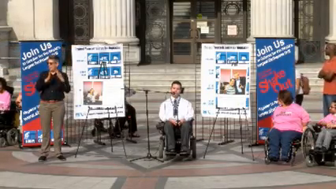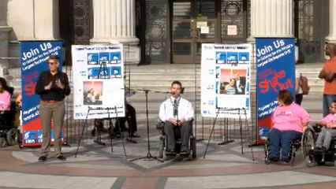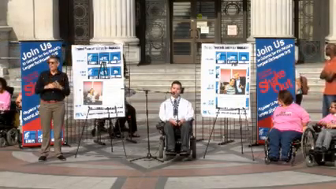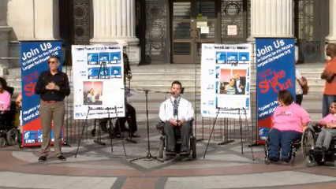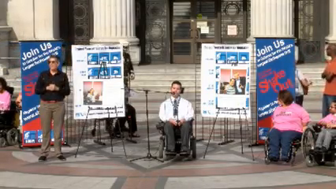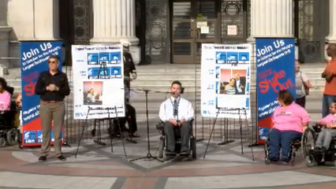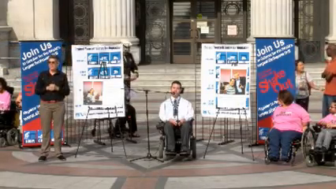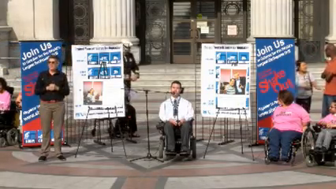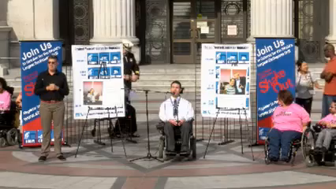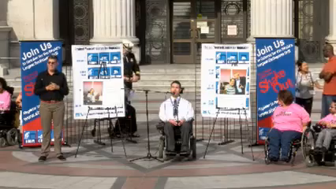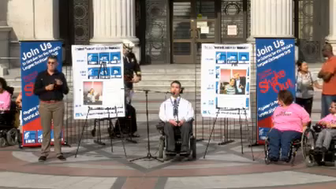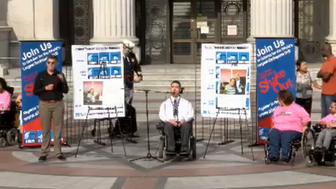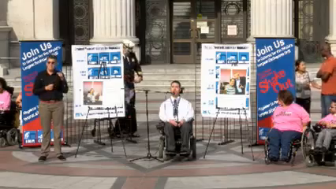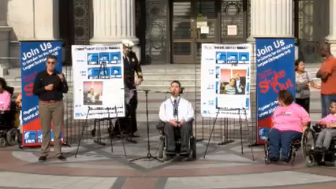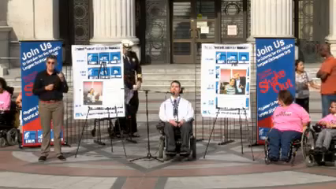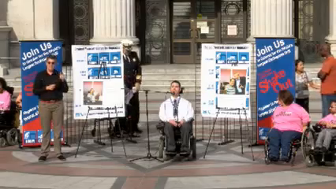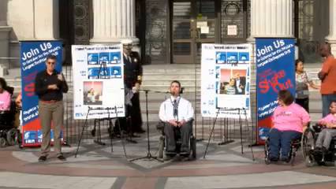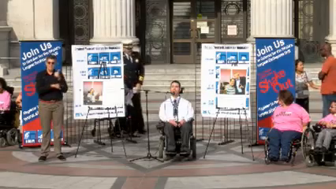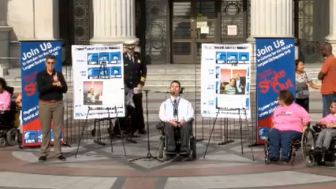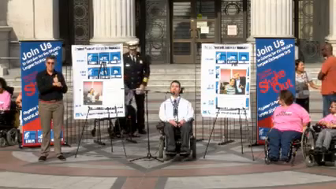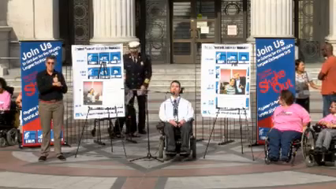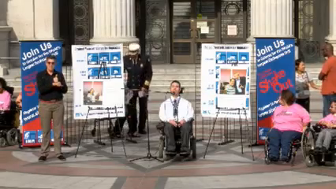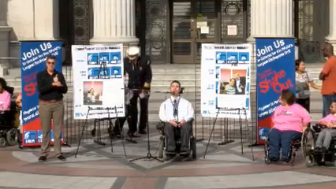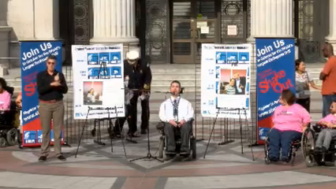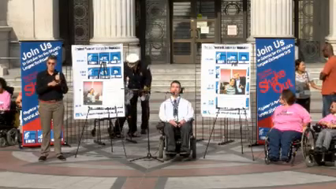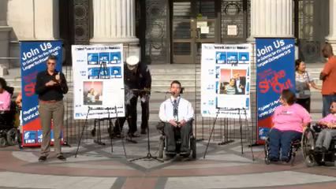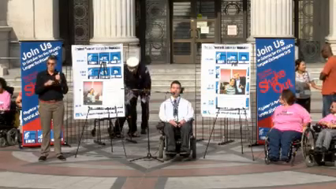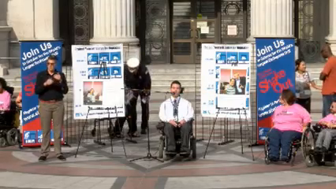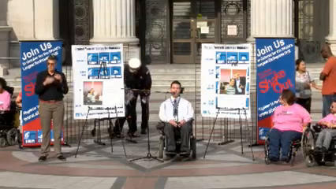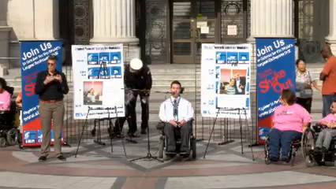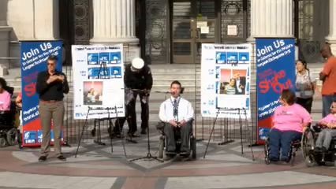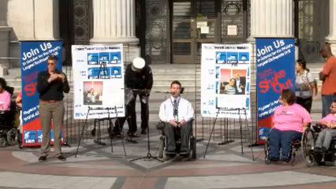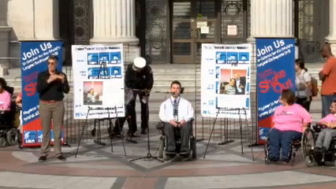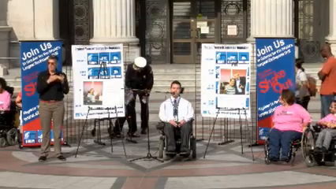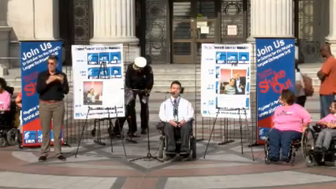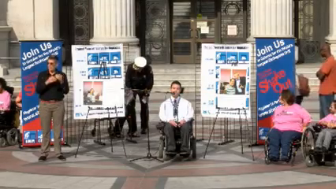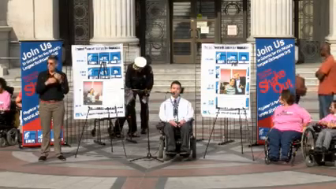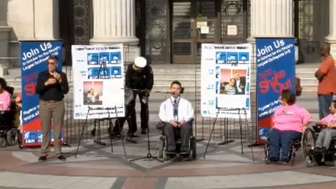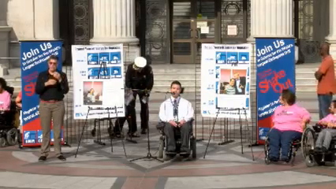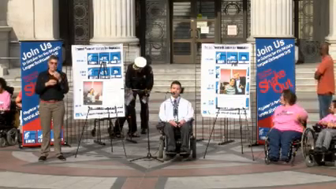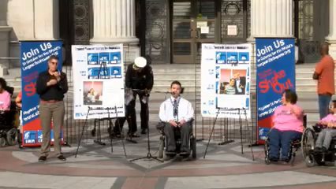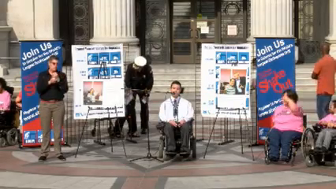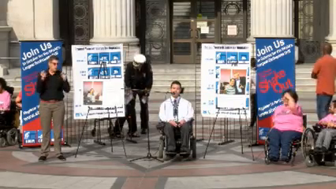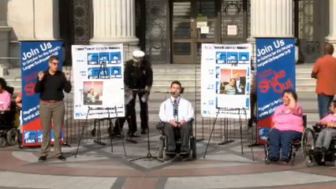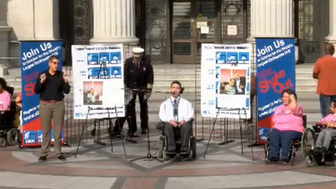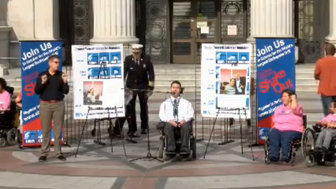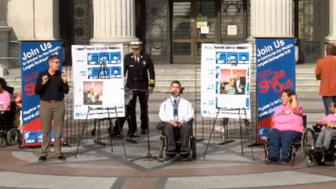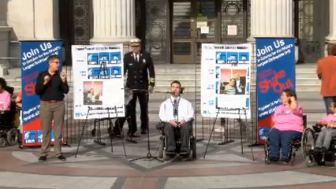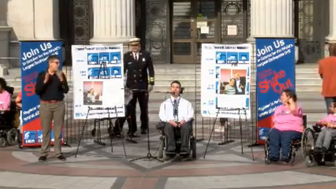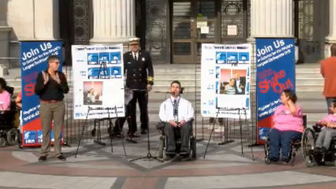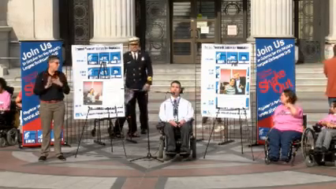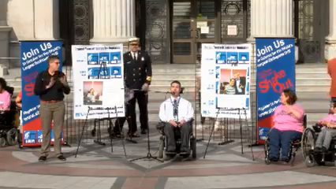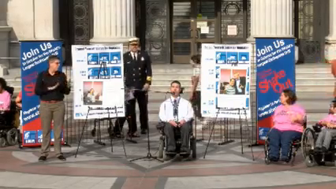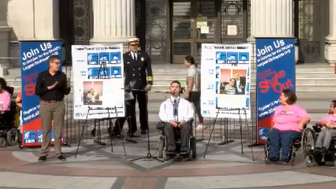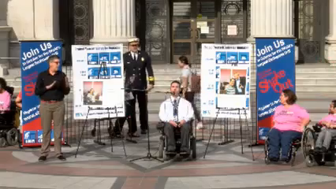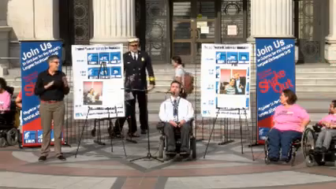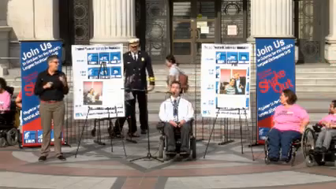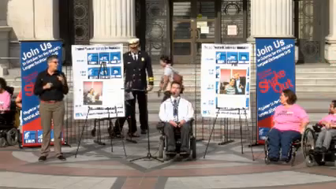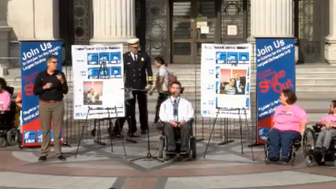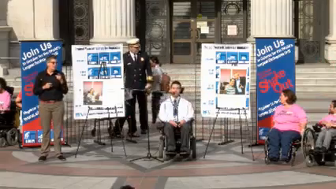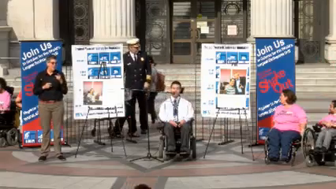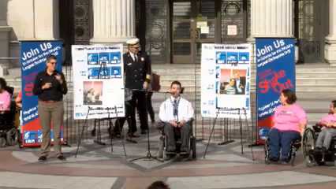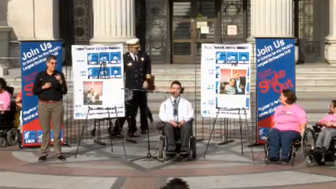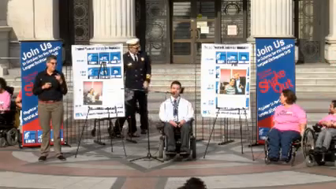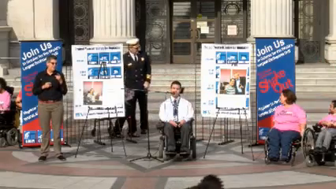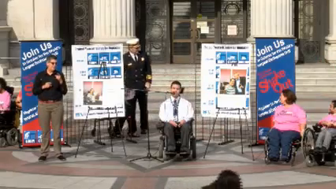followed as he told us to develop a personal preparedness plan to act as though no one was